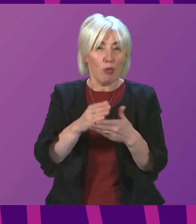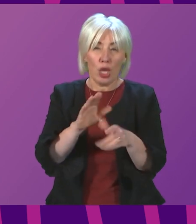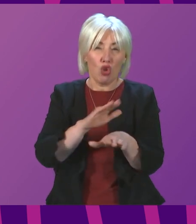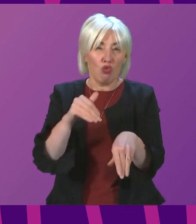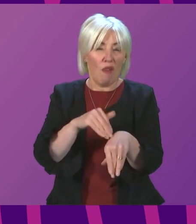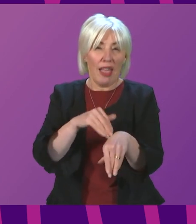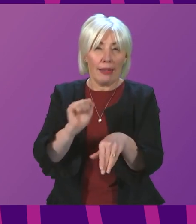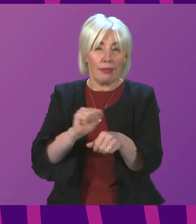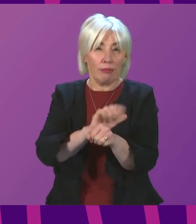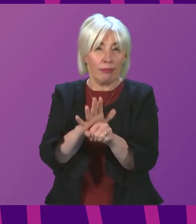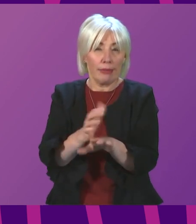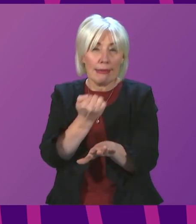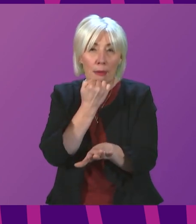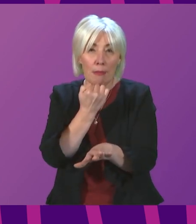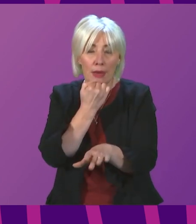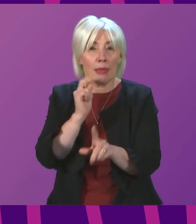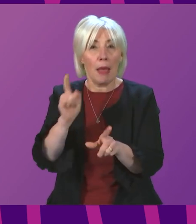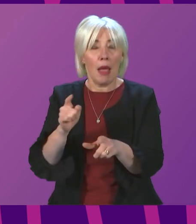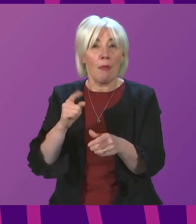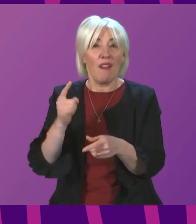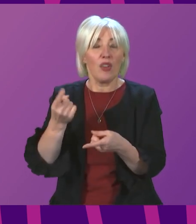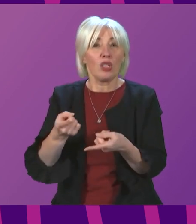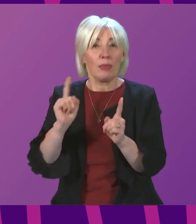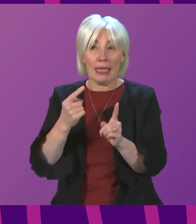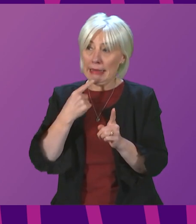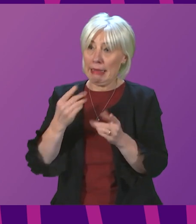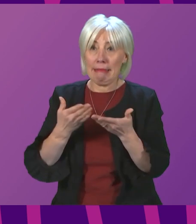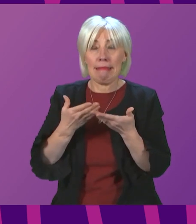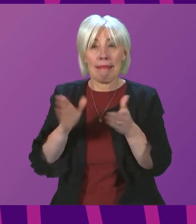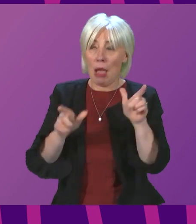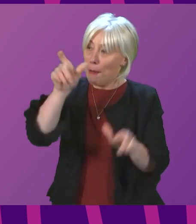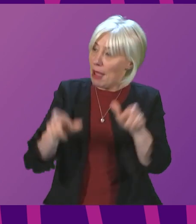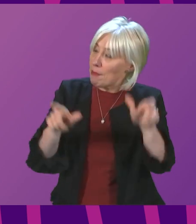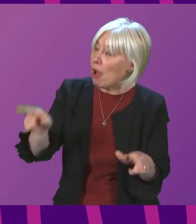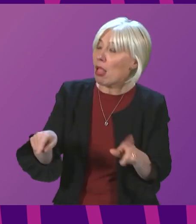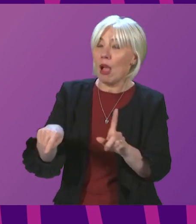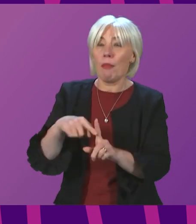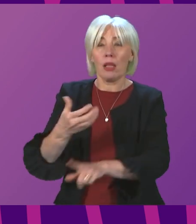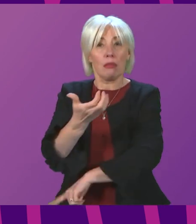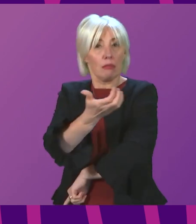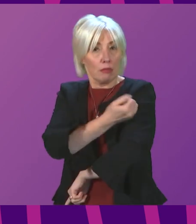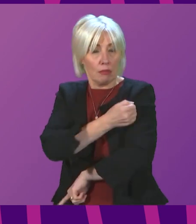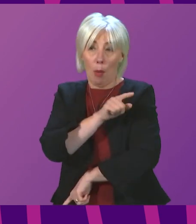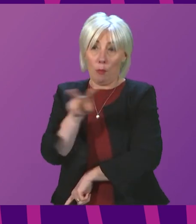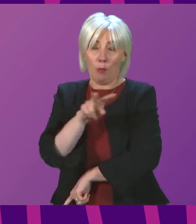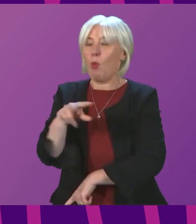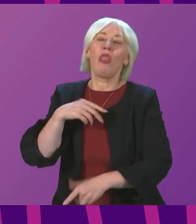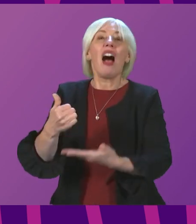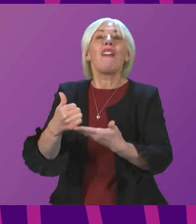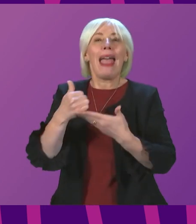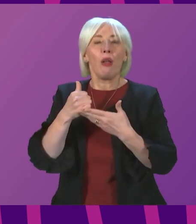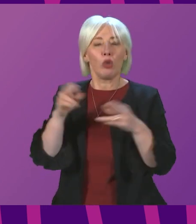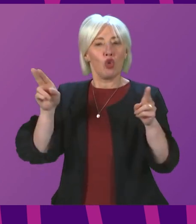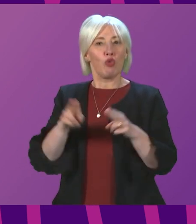As the first minister said in her statement, the behavioural response to the general public and the vaccination programme have helped mitigate to some extent